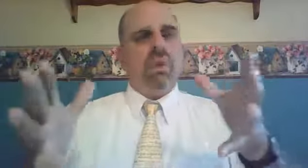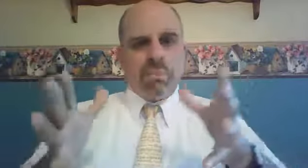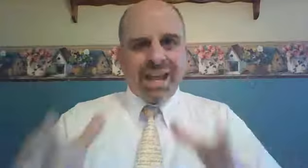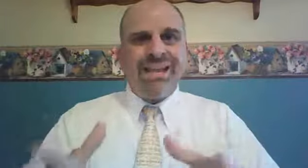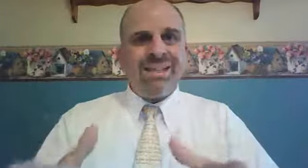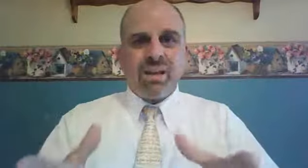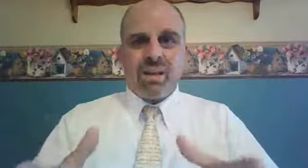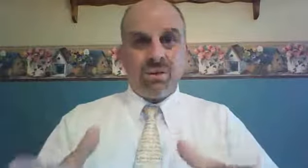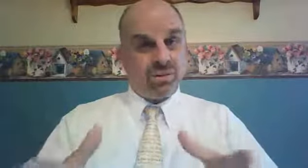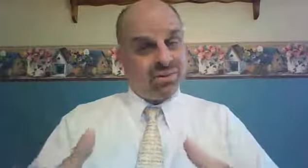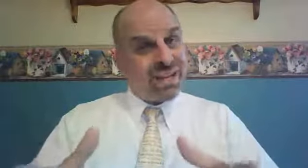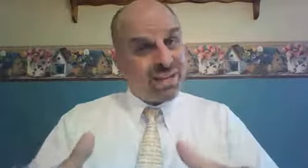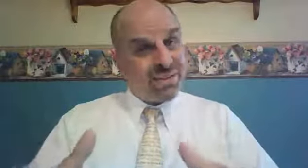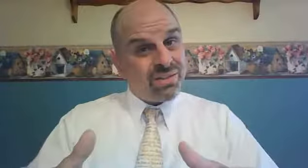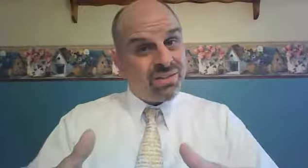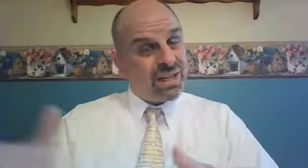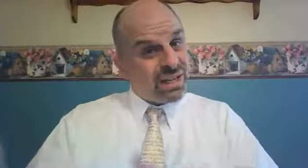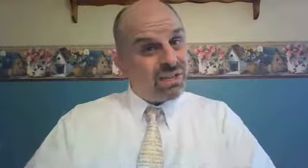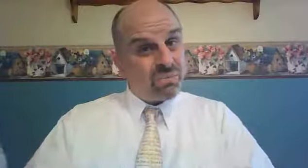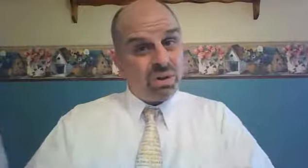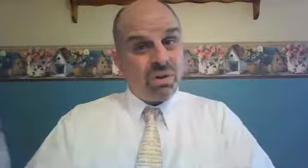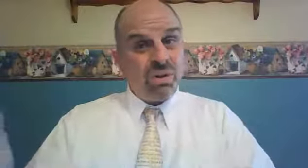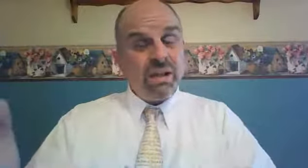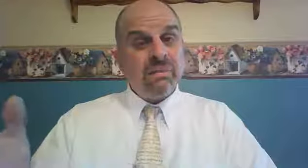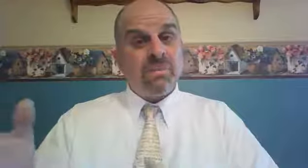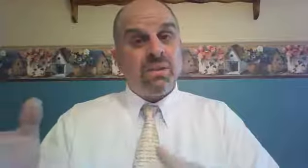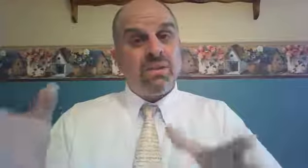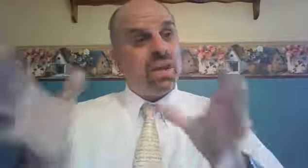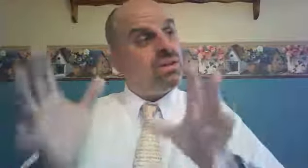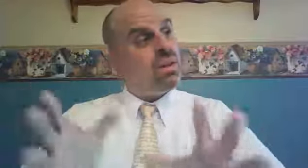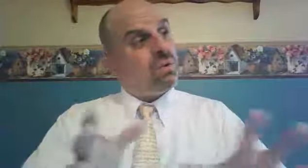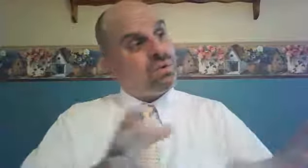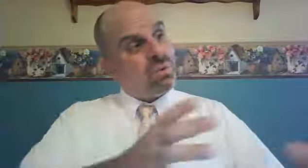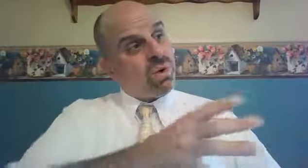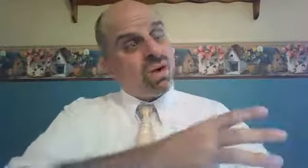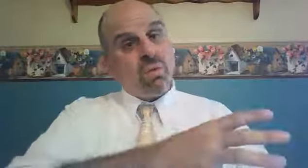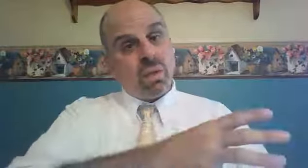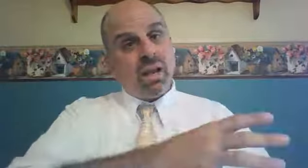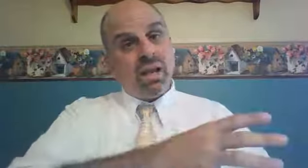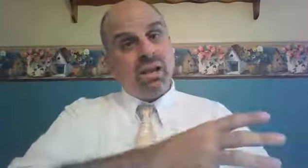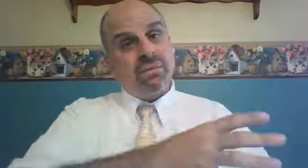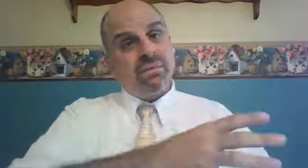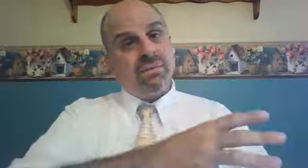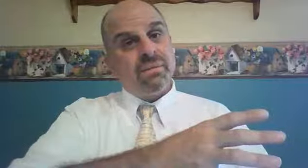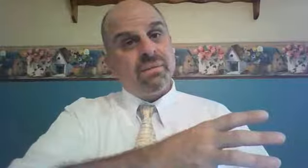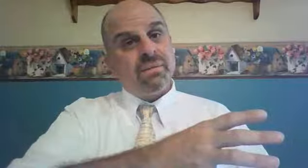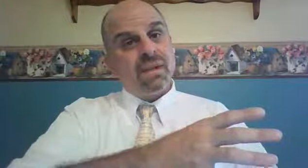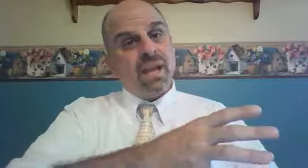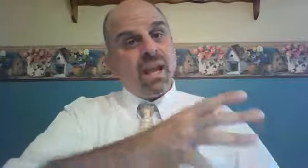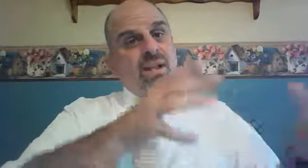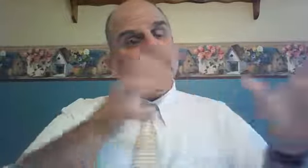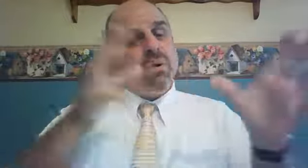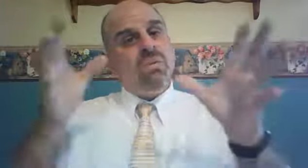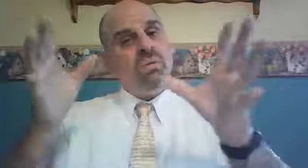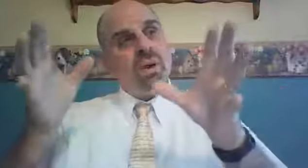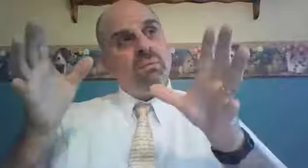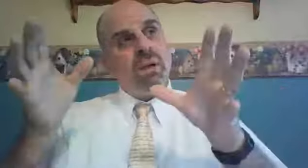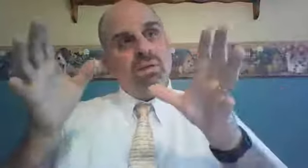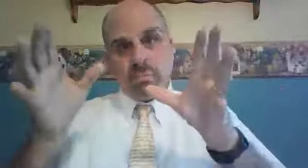repenting of their sins in Israel, they chose to run away. And they moved from the